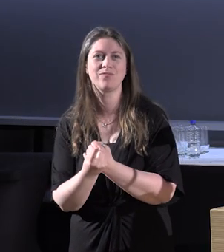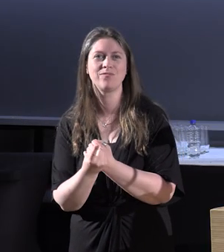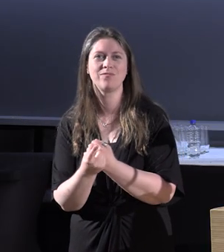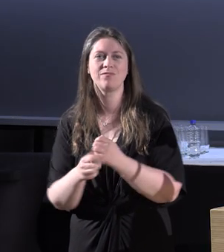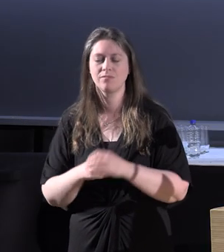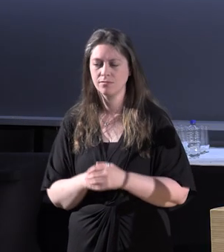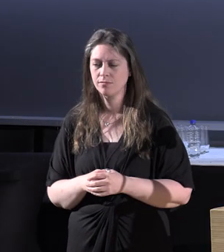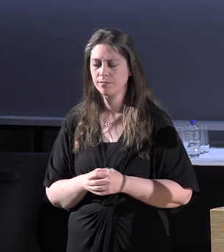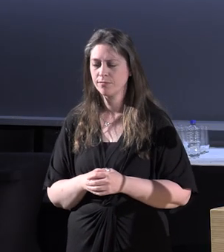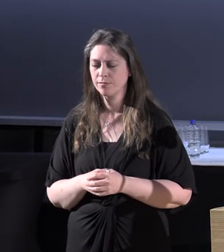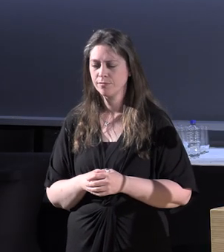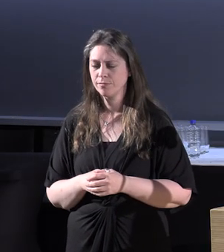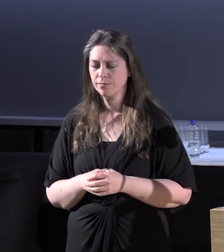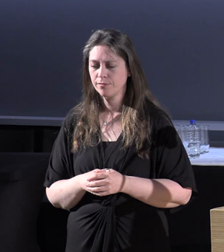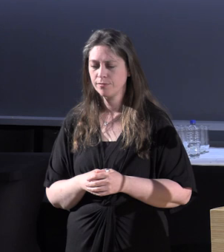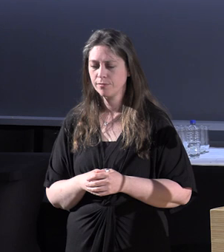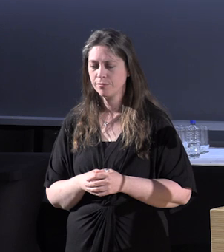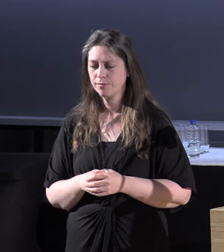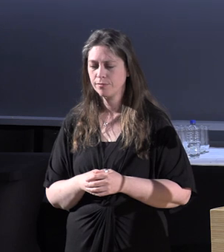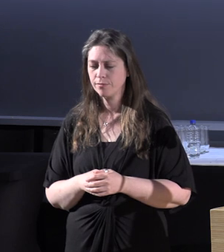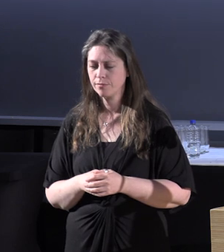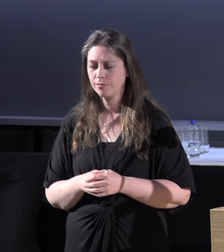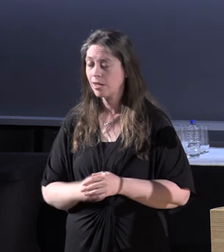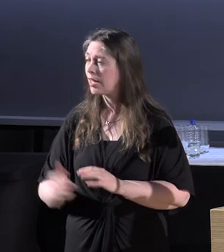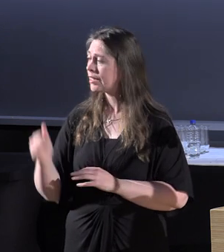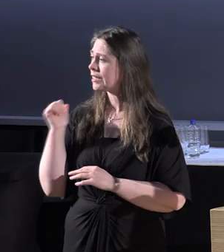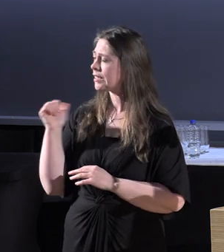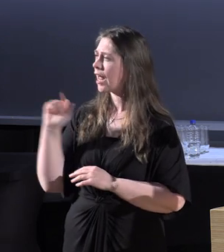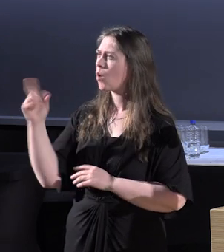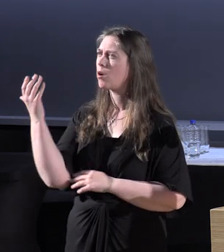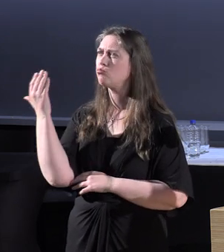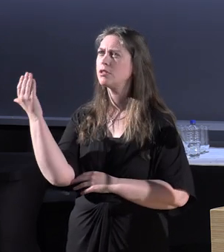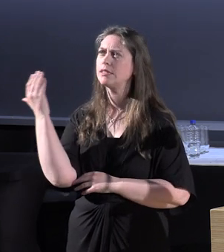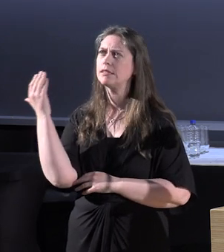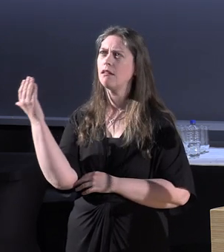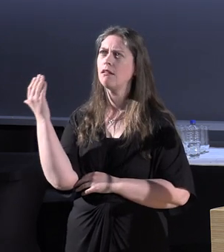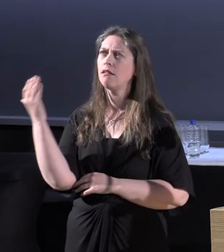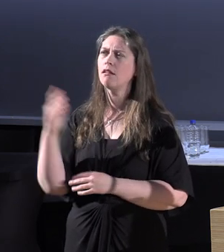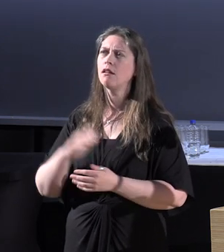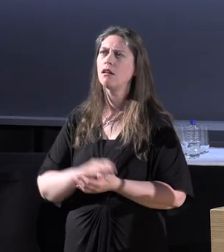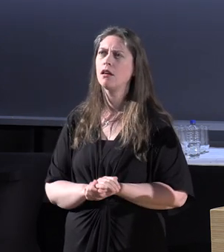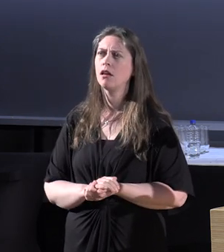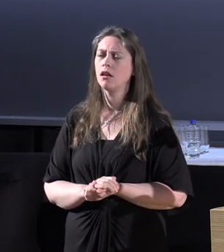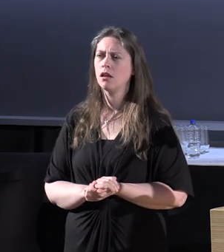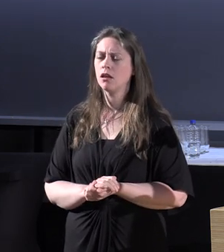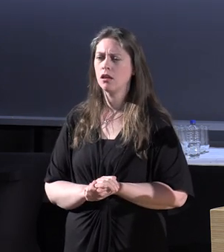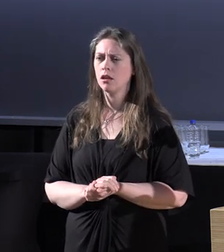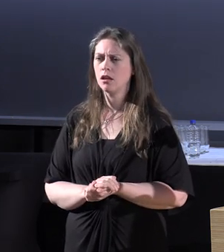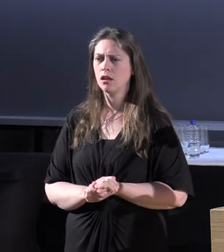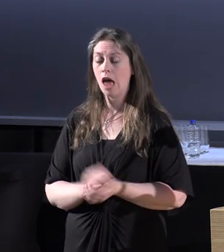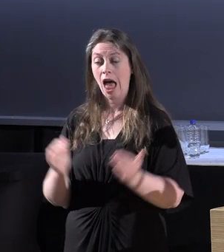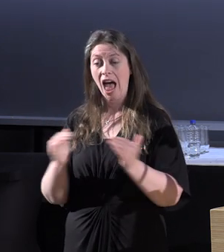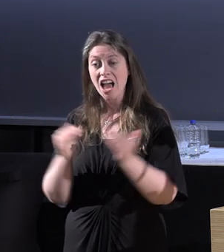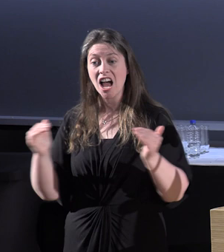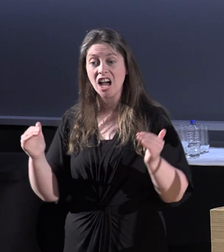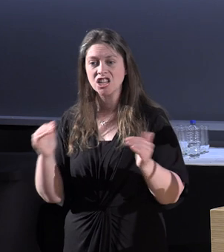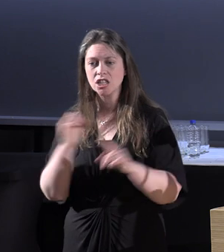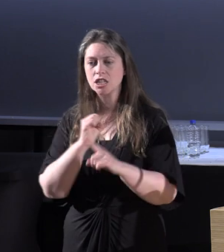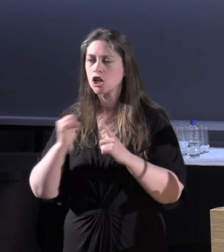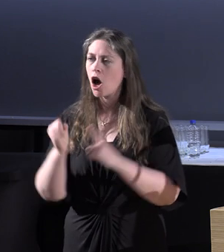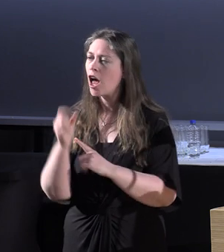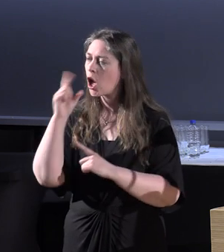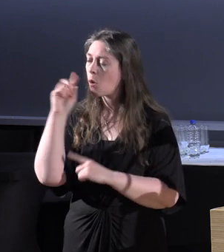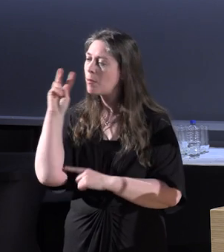So, one of the sessions yesterday, you know, a just society could be seen as a